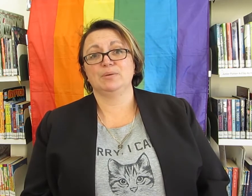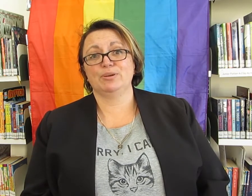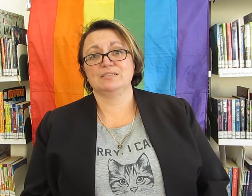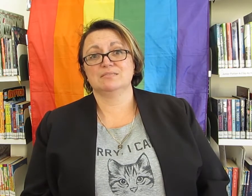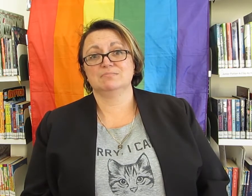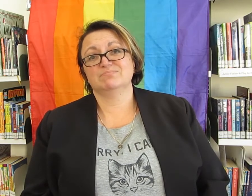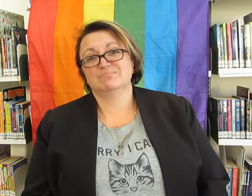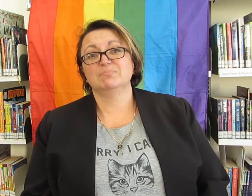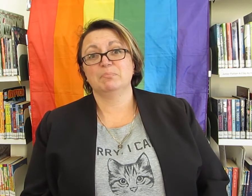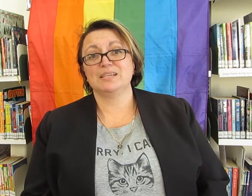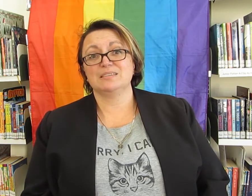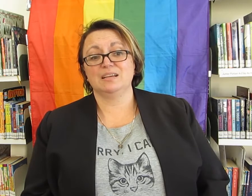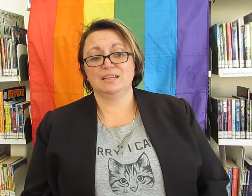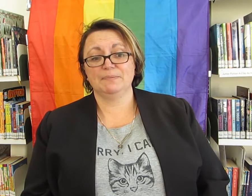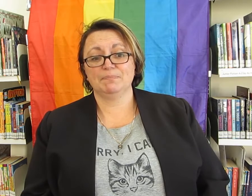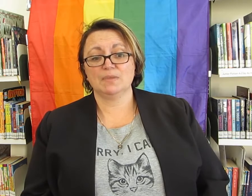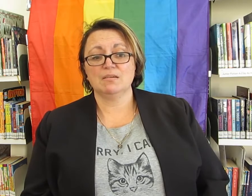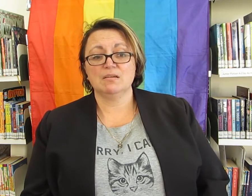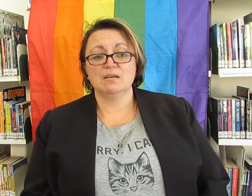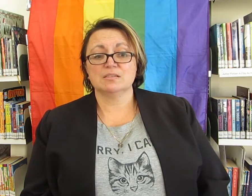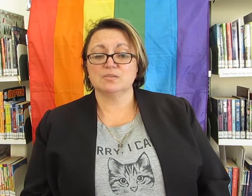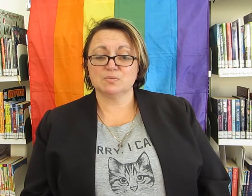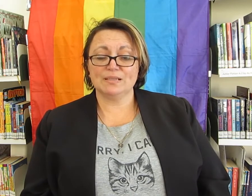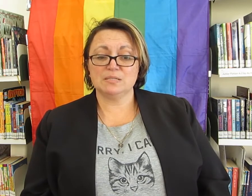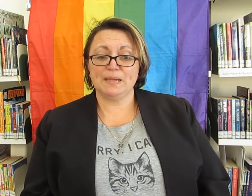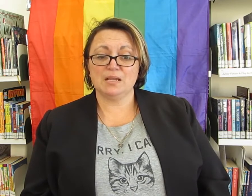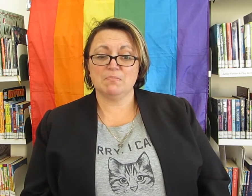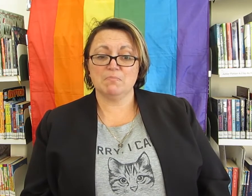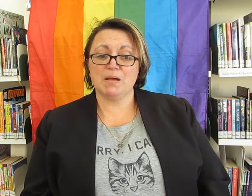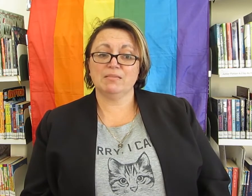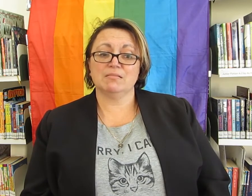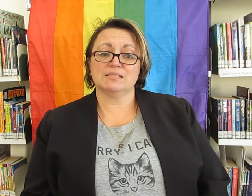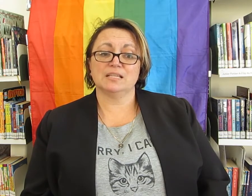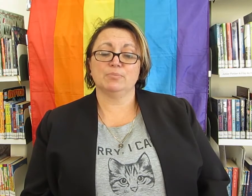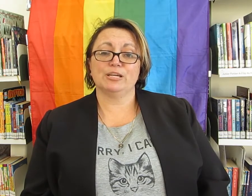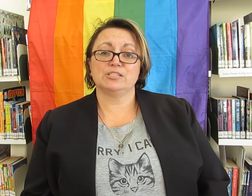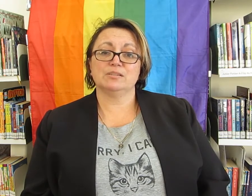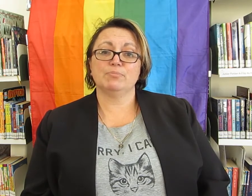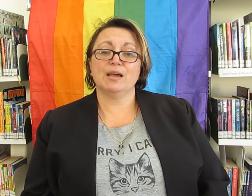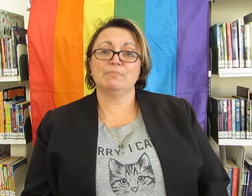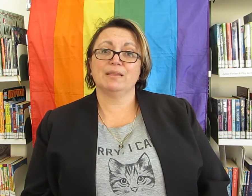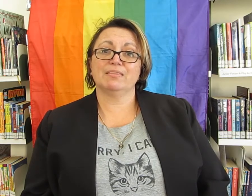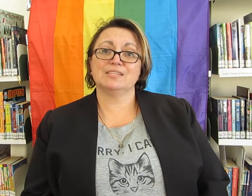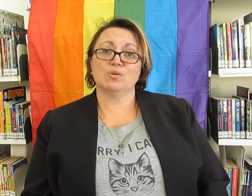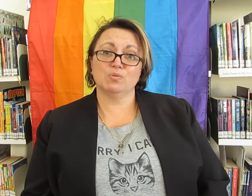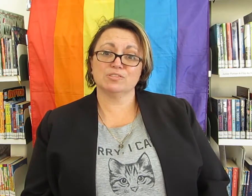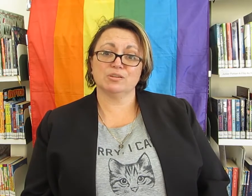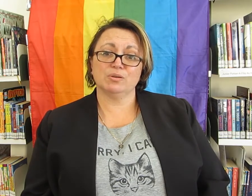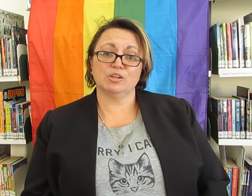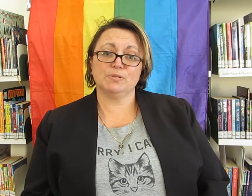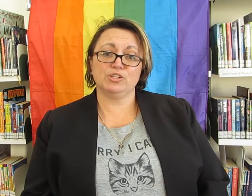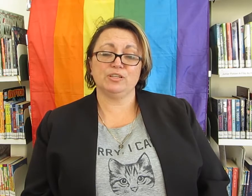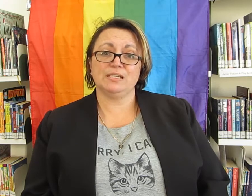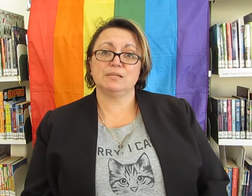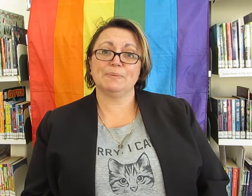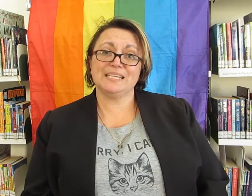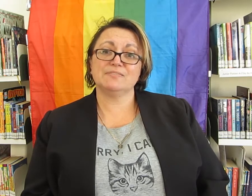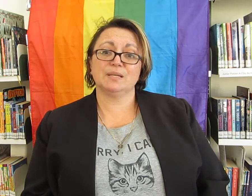oppressed, basically. So as well as being a month-long celebration, Pride Month is also an opportunity to peacefully